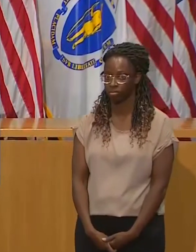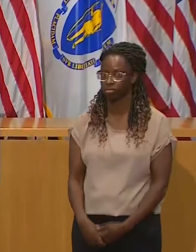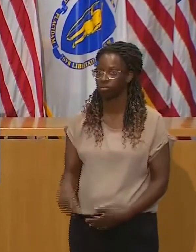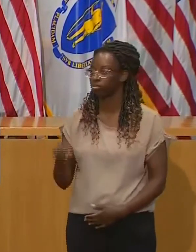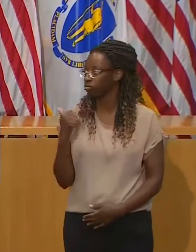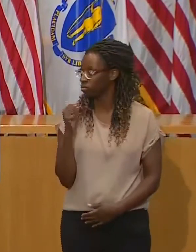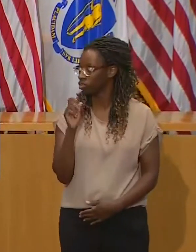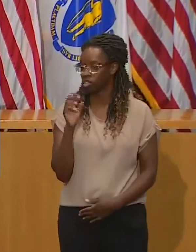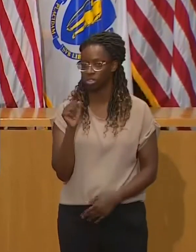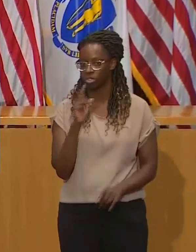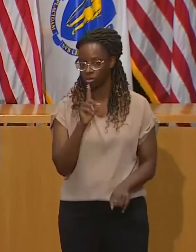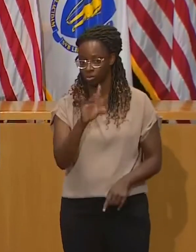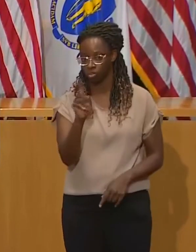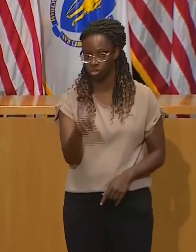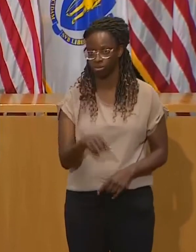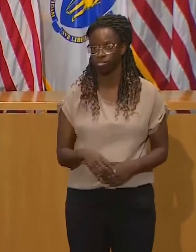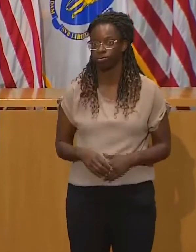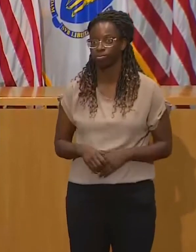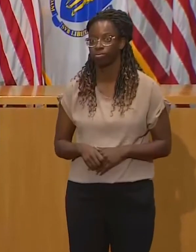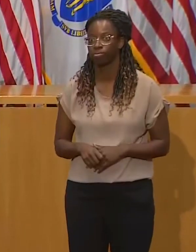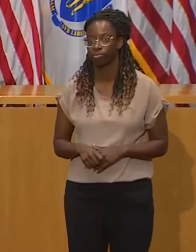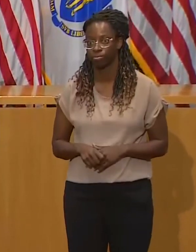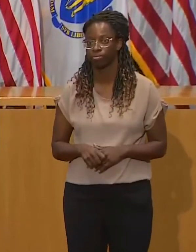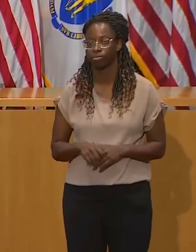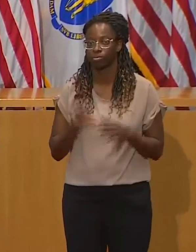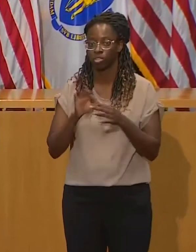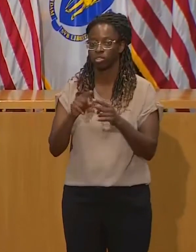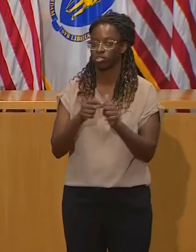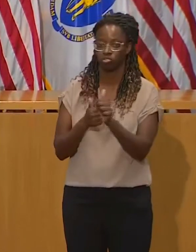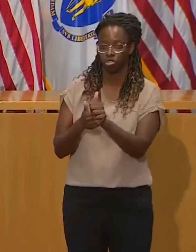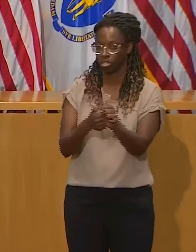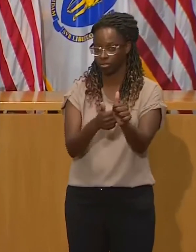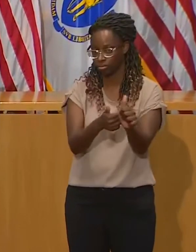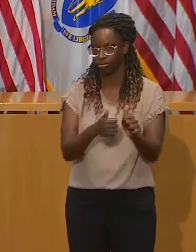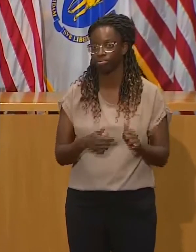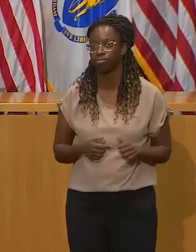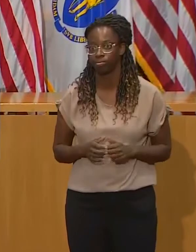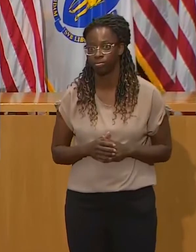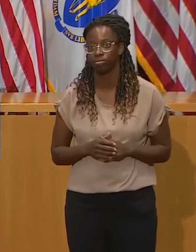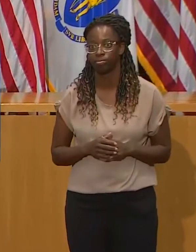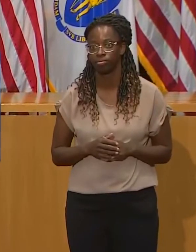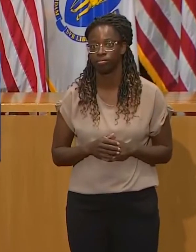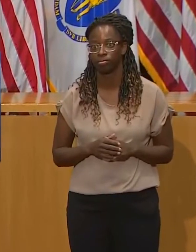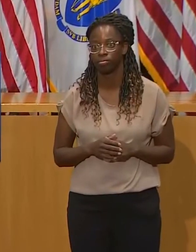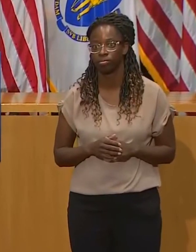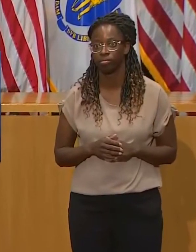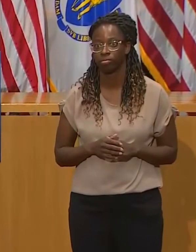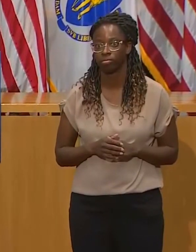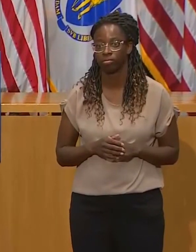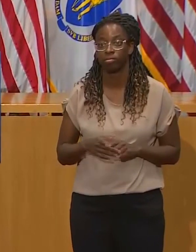So, as you know, when the cases decreased, we sort of